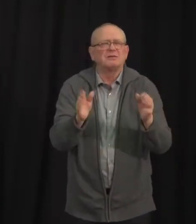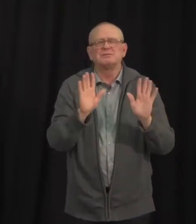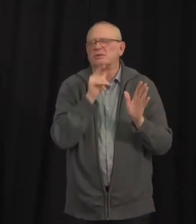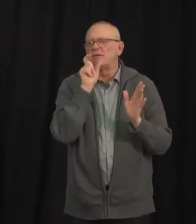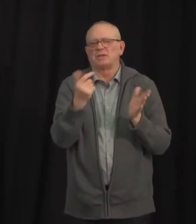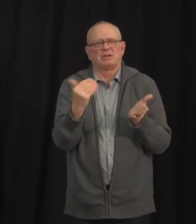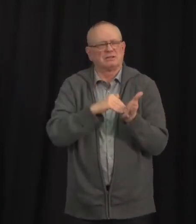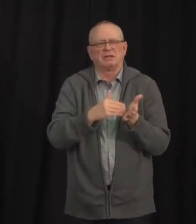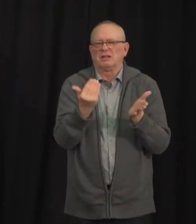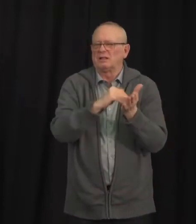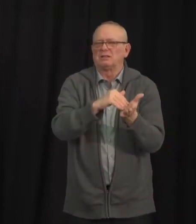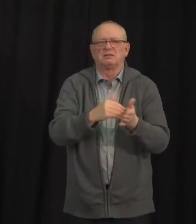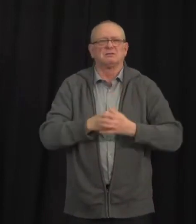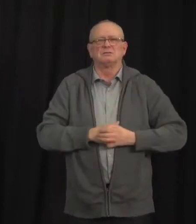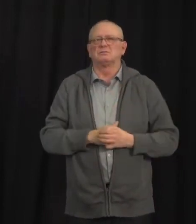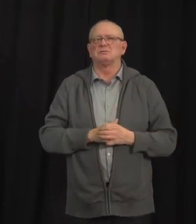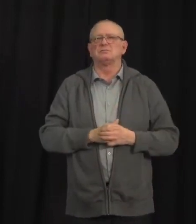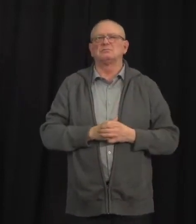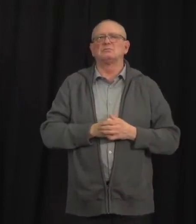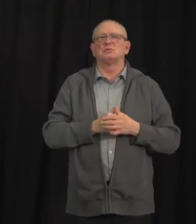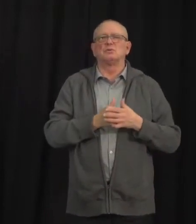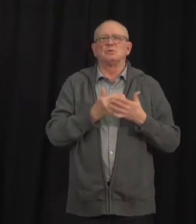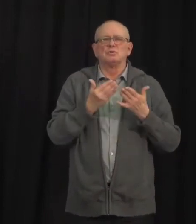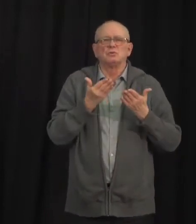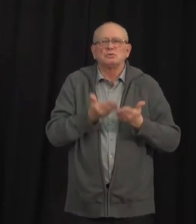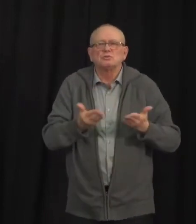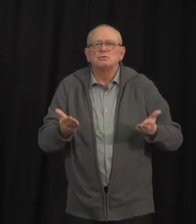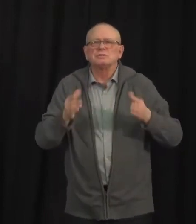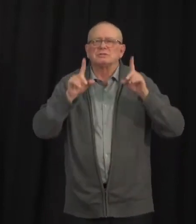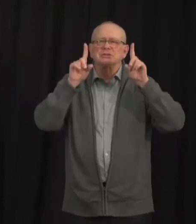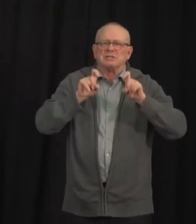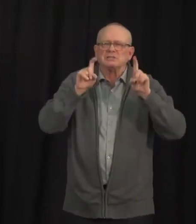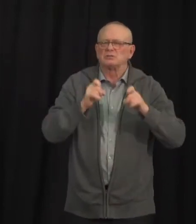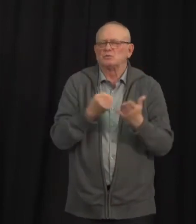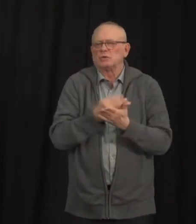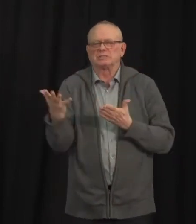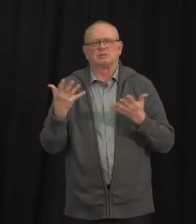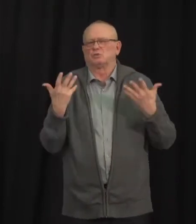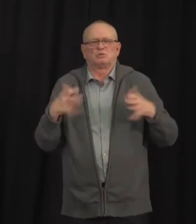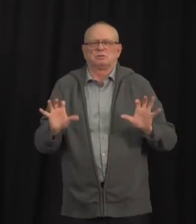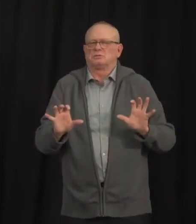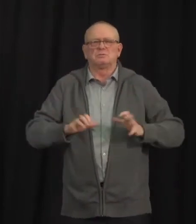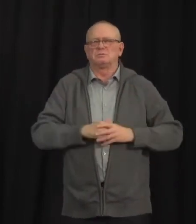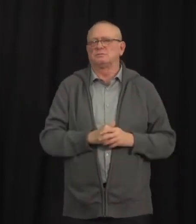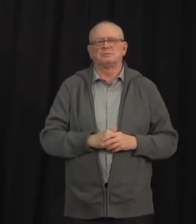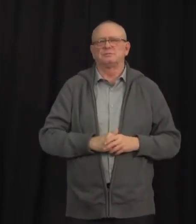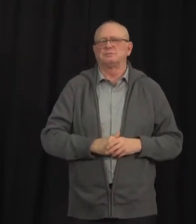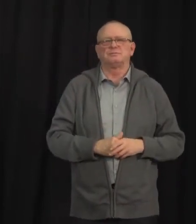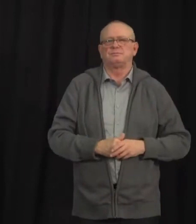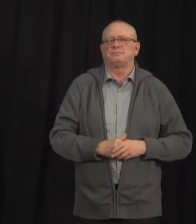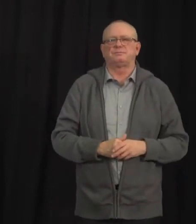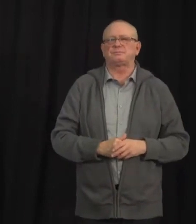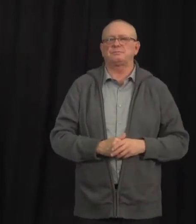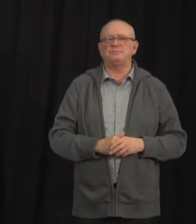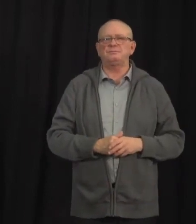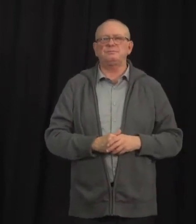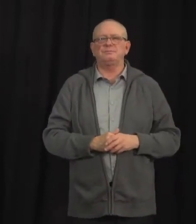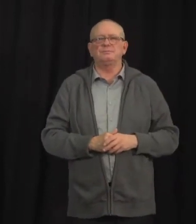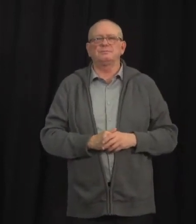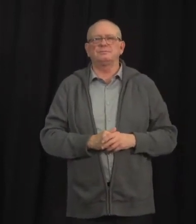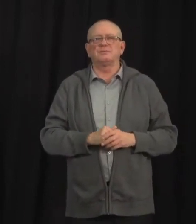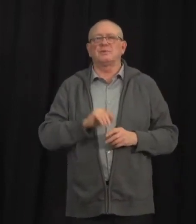are a close contact of a confirmed case. For employers seeking clarity around when staff can return to work,